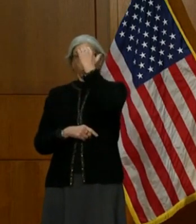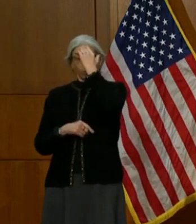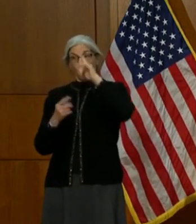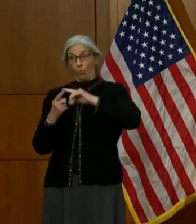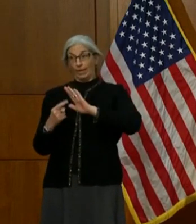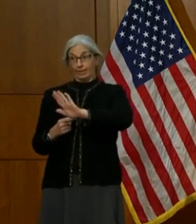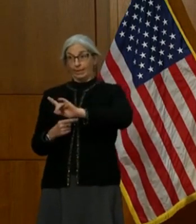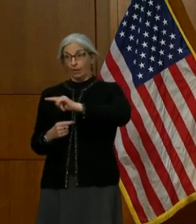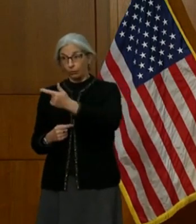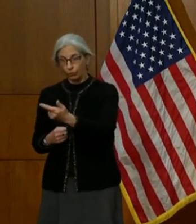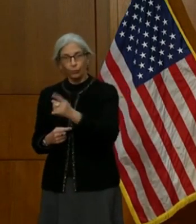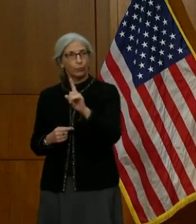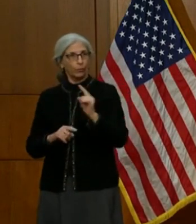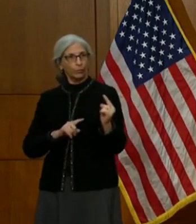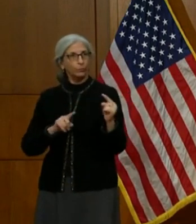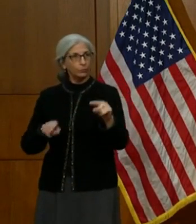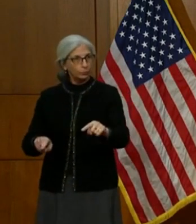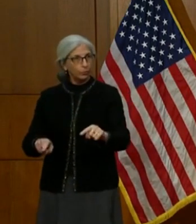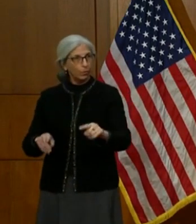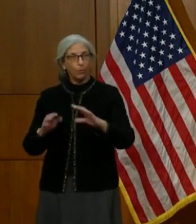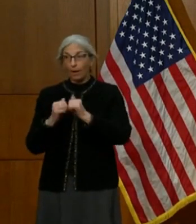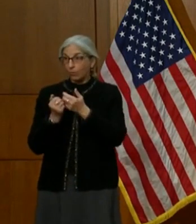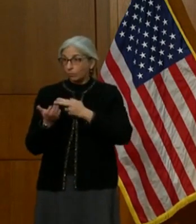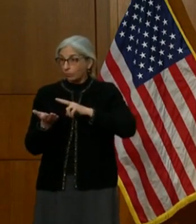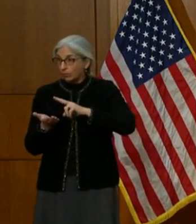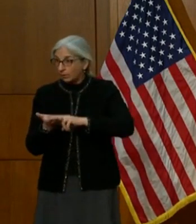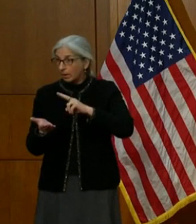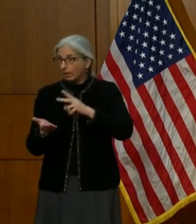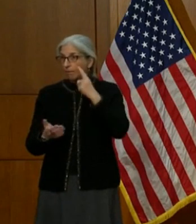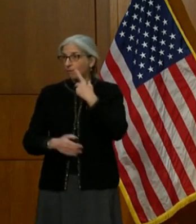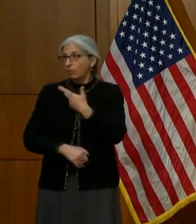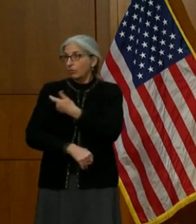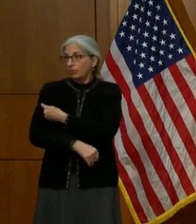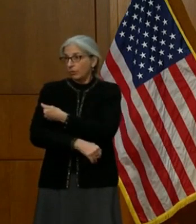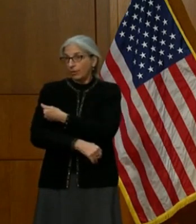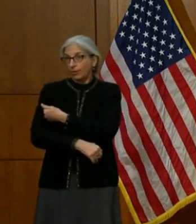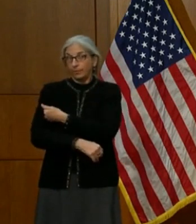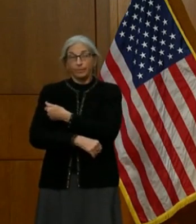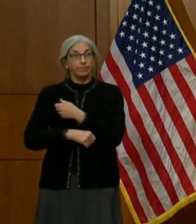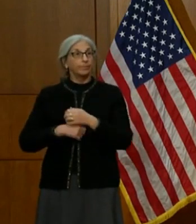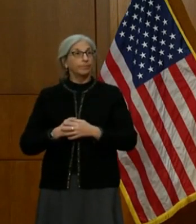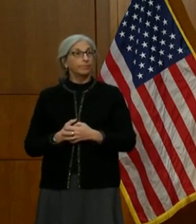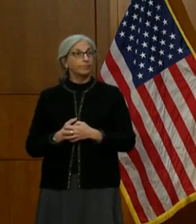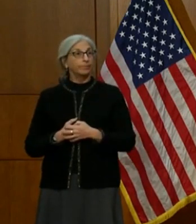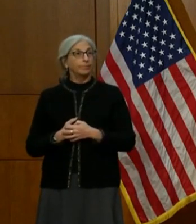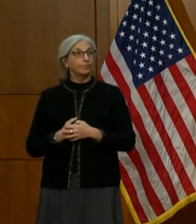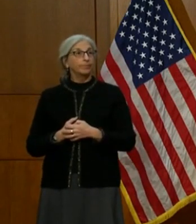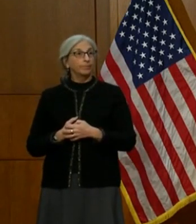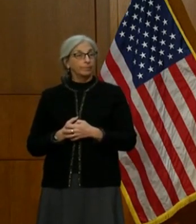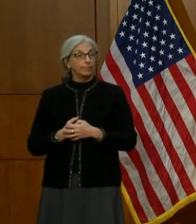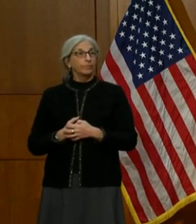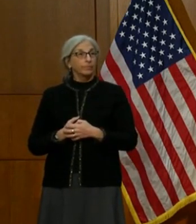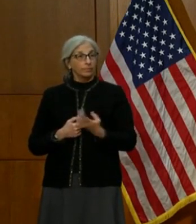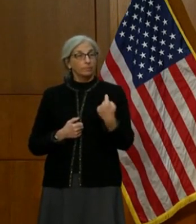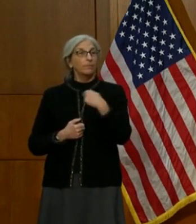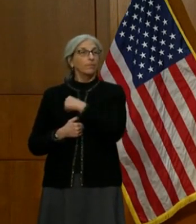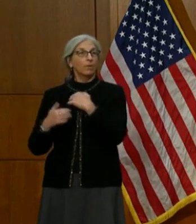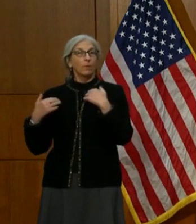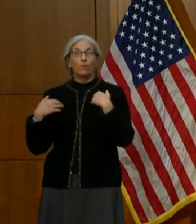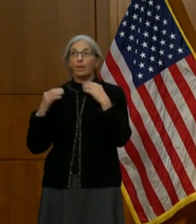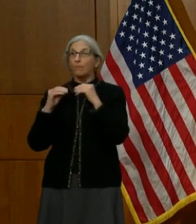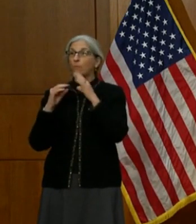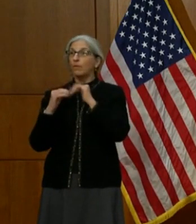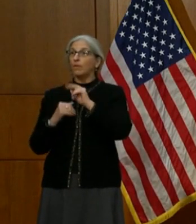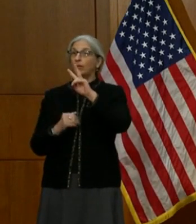find out when and where they can get their COVID-19 vaccination. We have more than 2